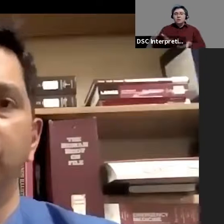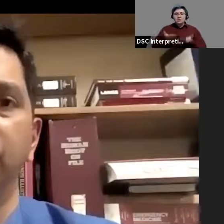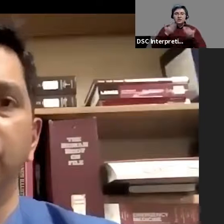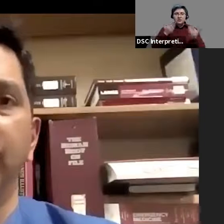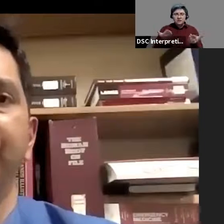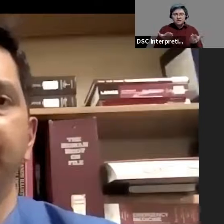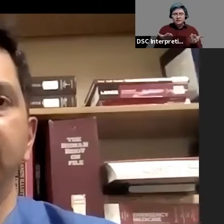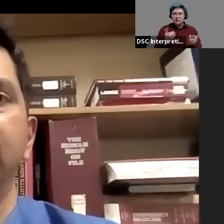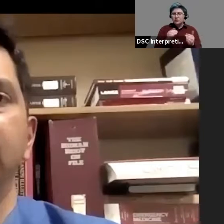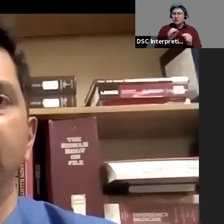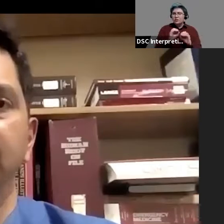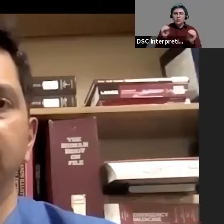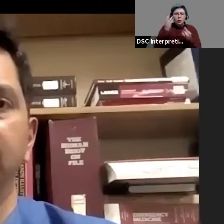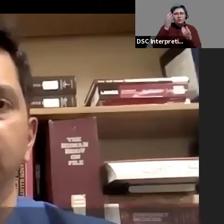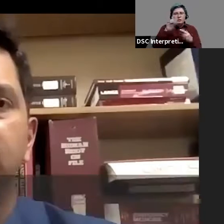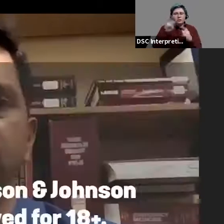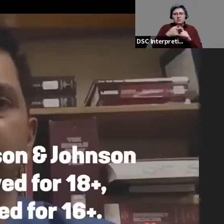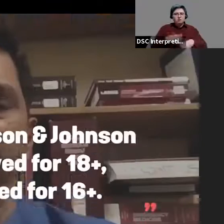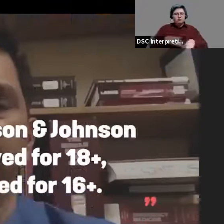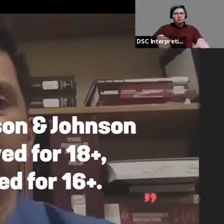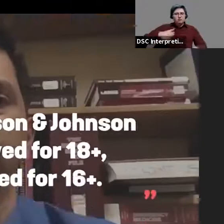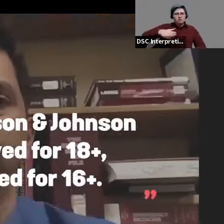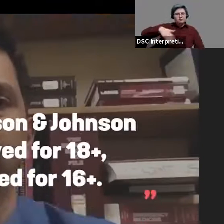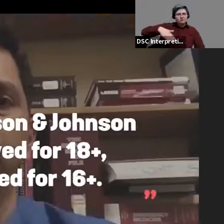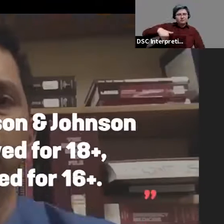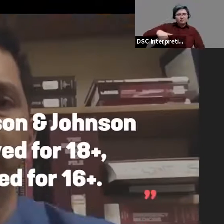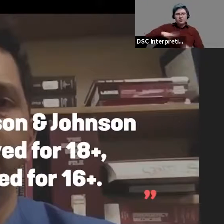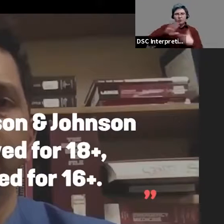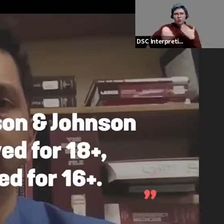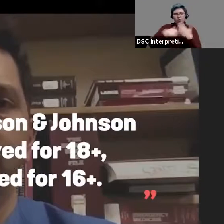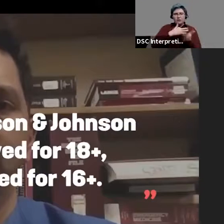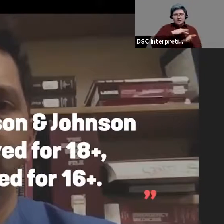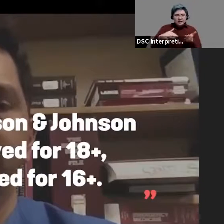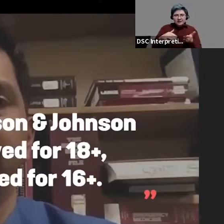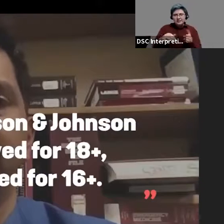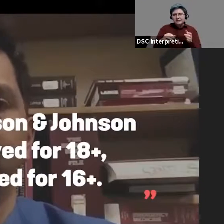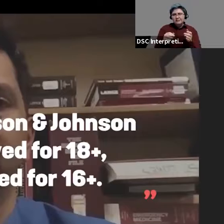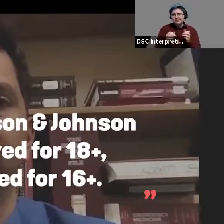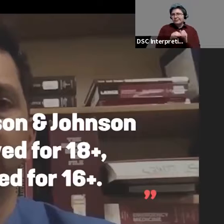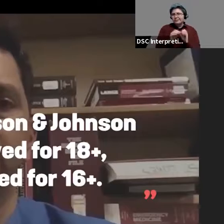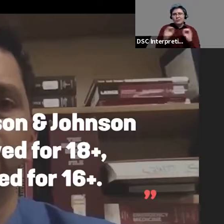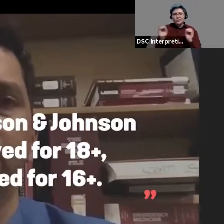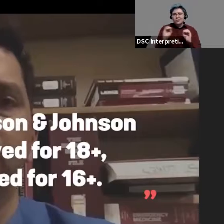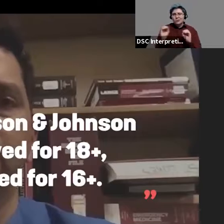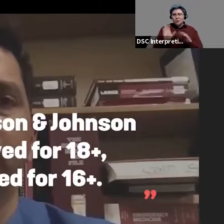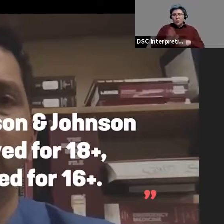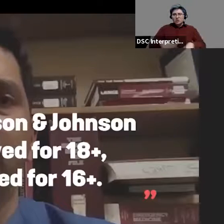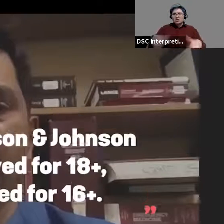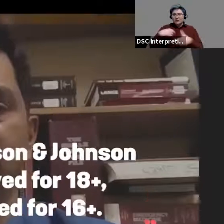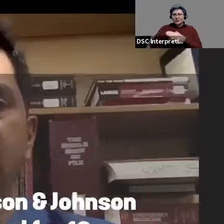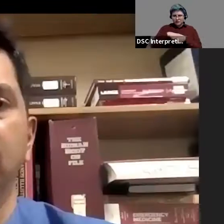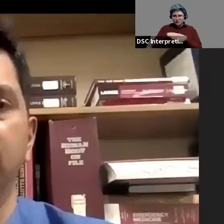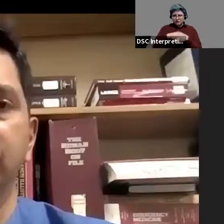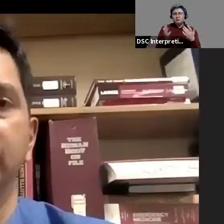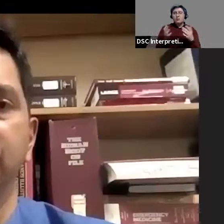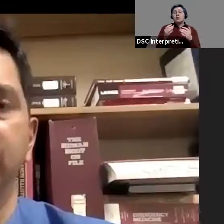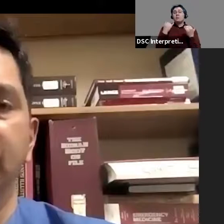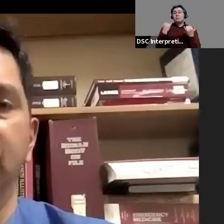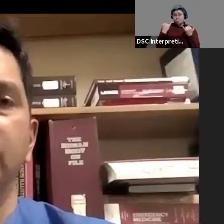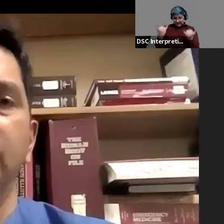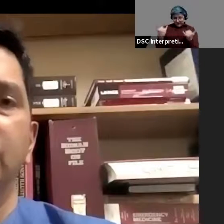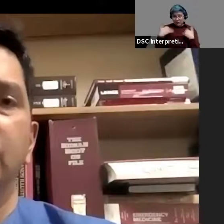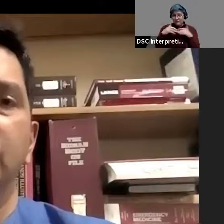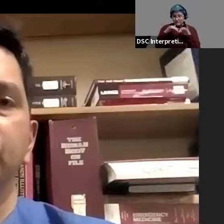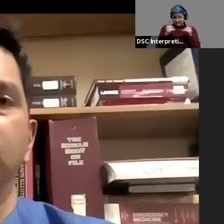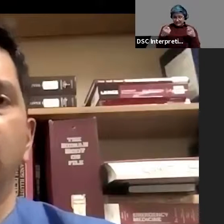we don't have the data on young children. The studies were done without the pediatric population, although there are ongoing studies right